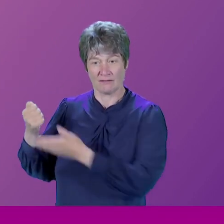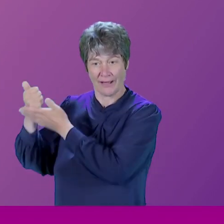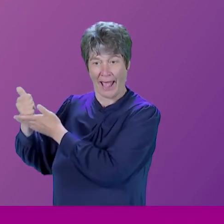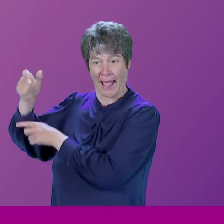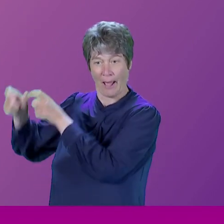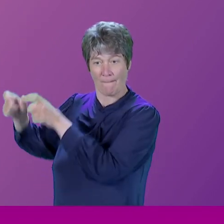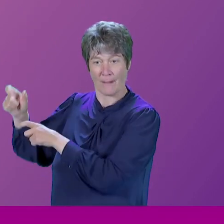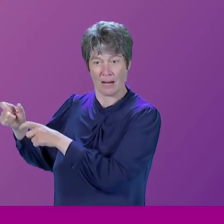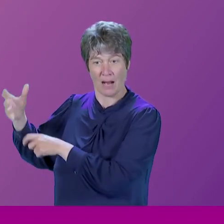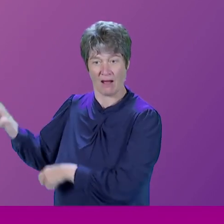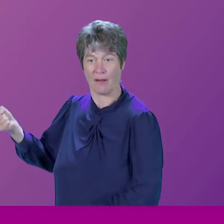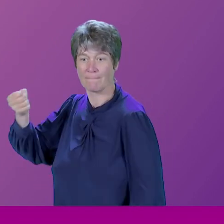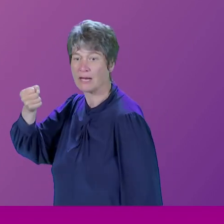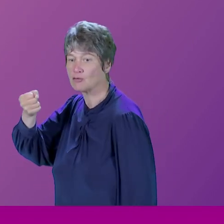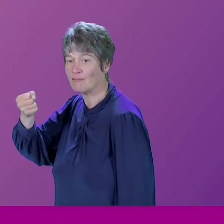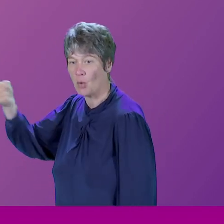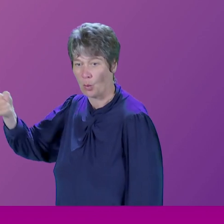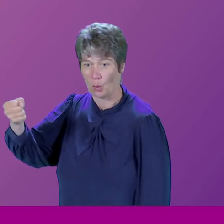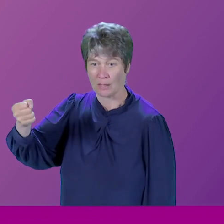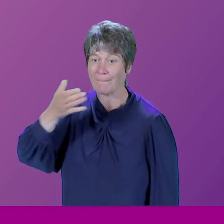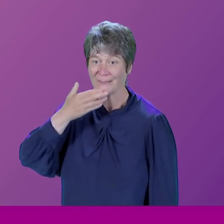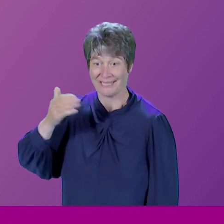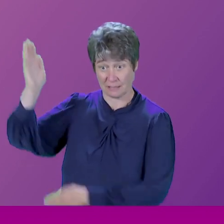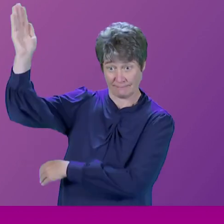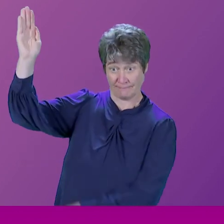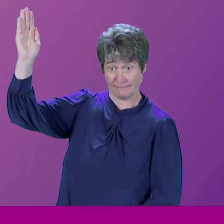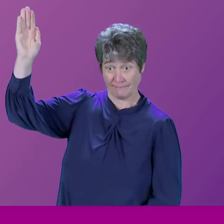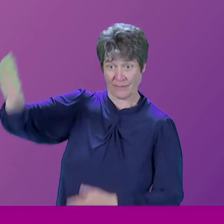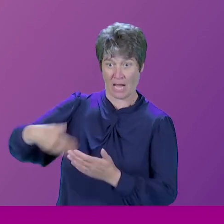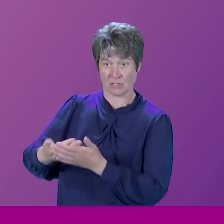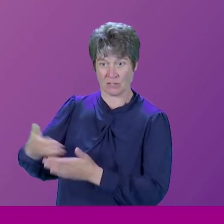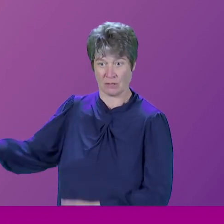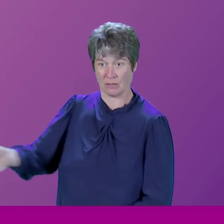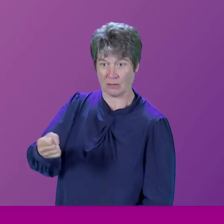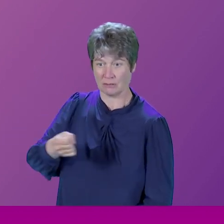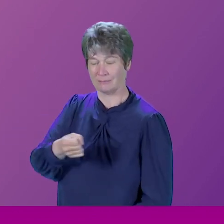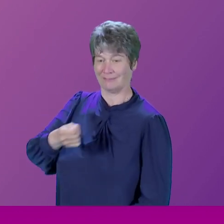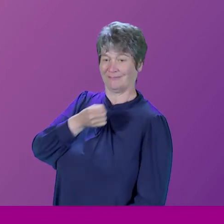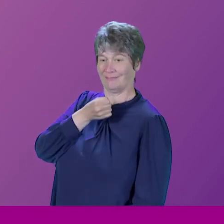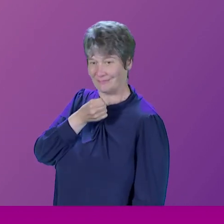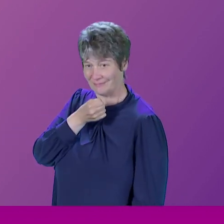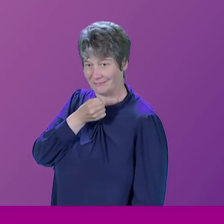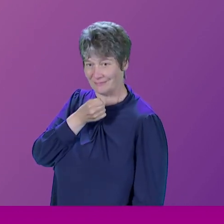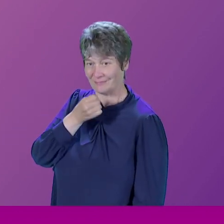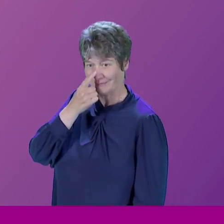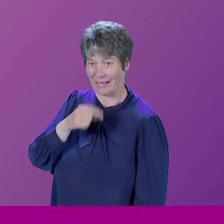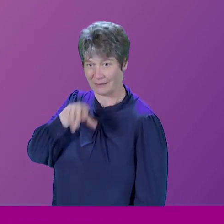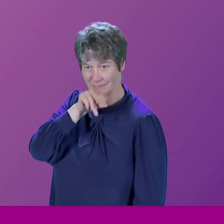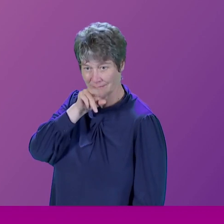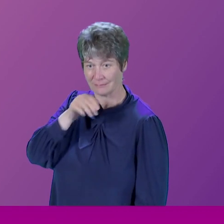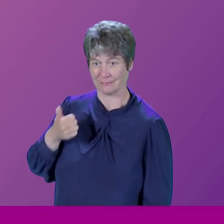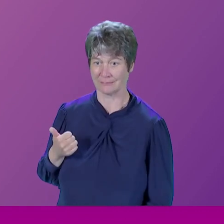microphones. And please keep your hand up to the microphone if I've accepted your question at that point. So the microphone reaches you.